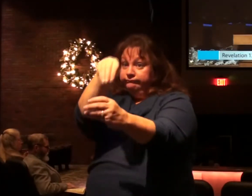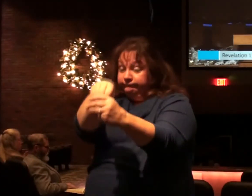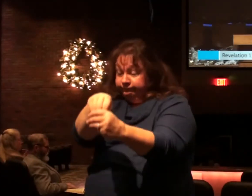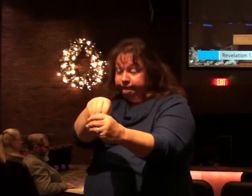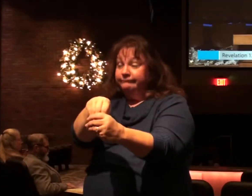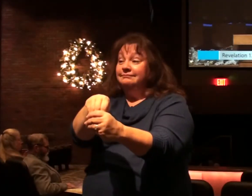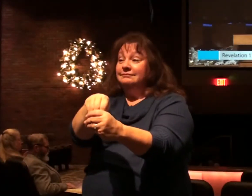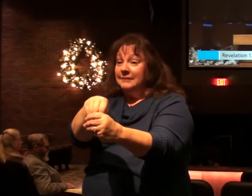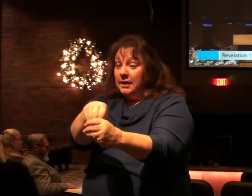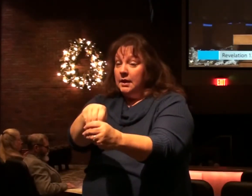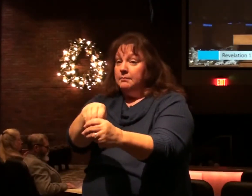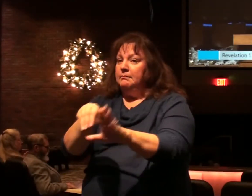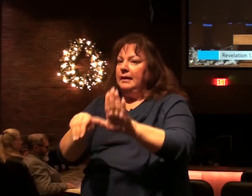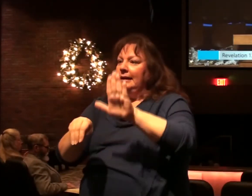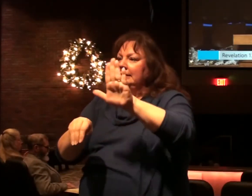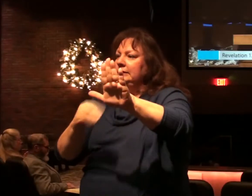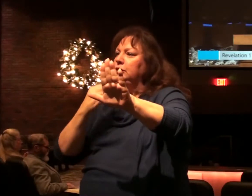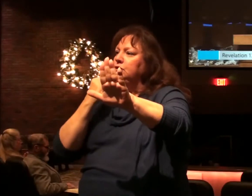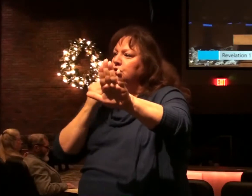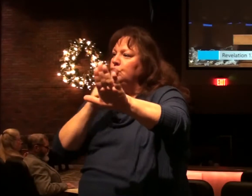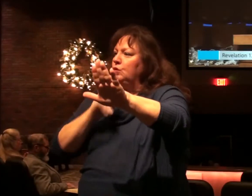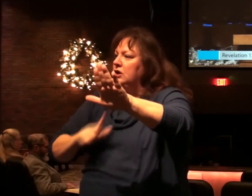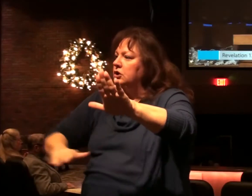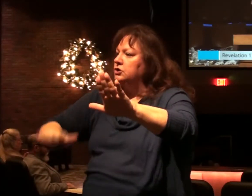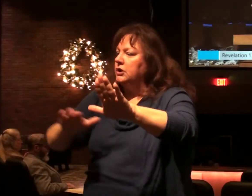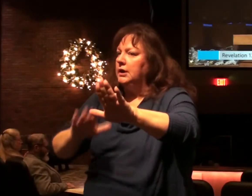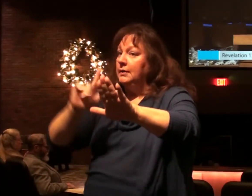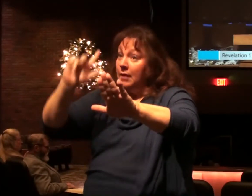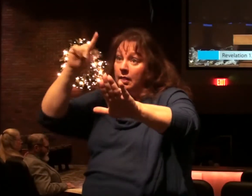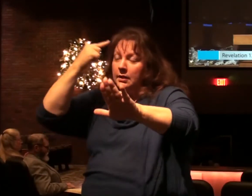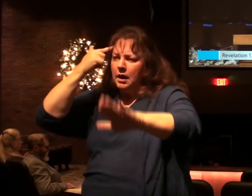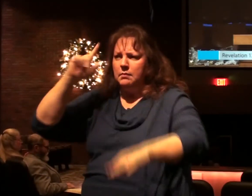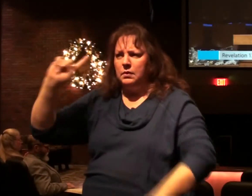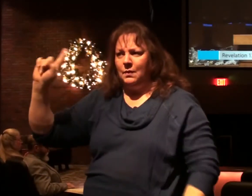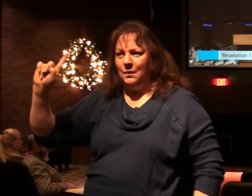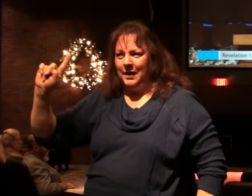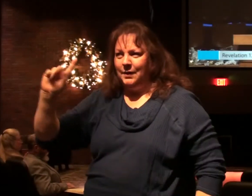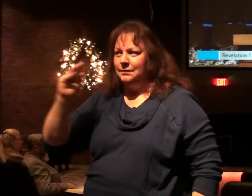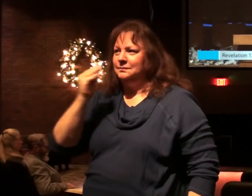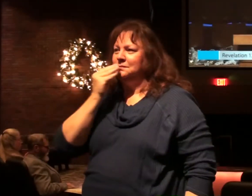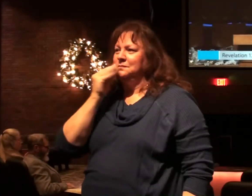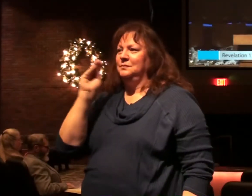But it's a Jewish kingdom with its capital in Jerusalem.